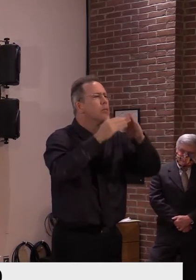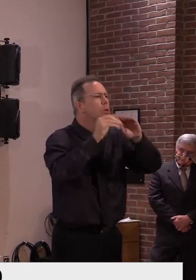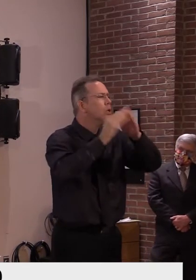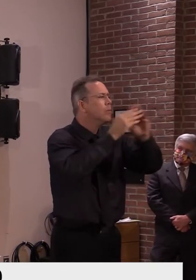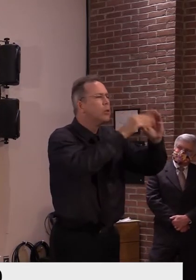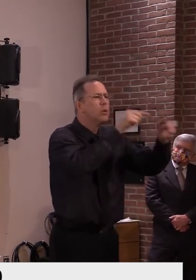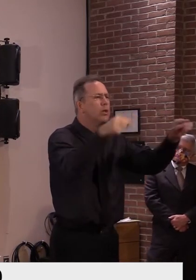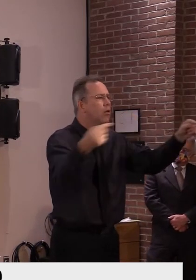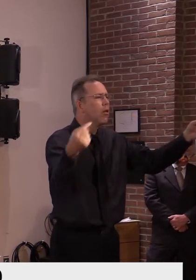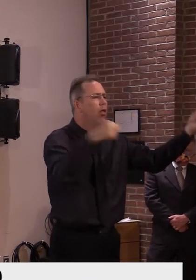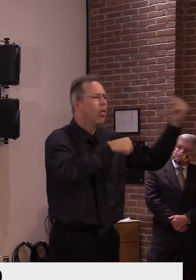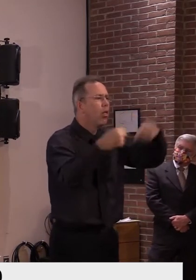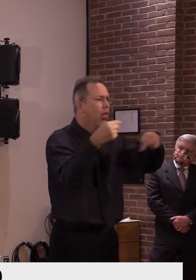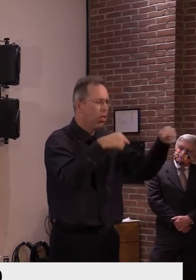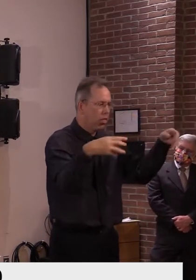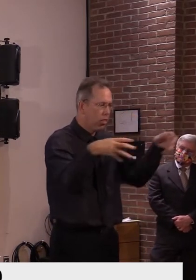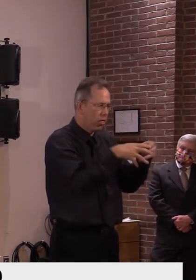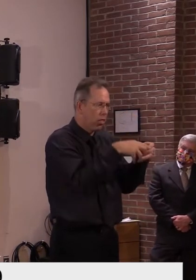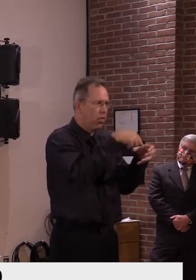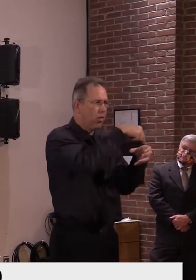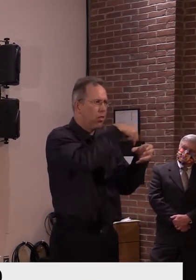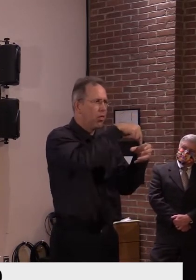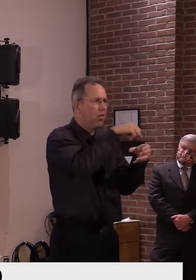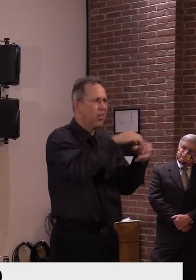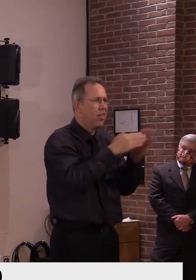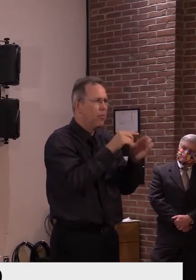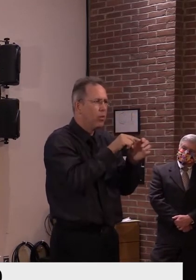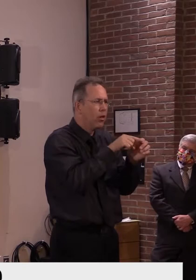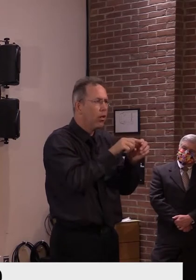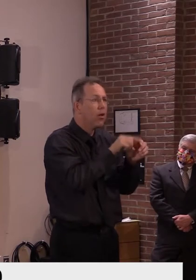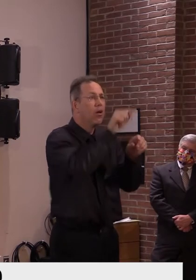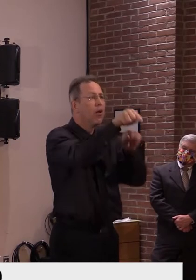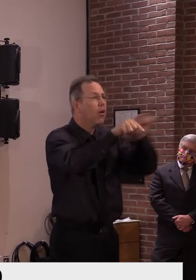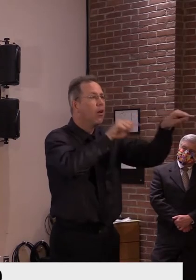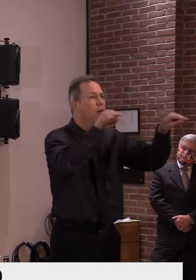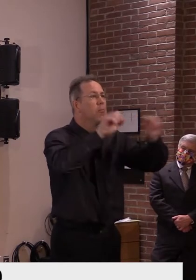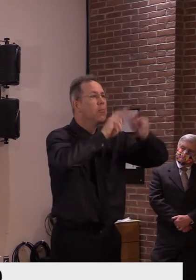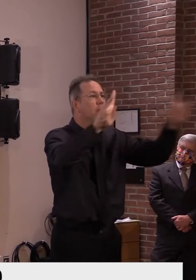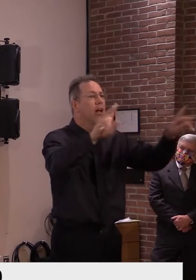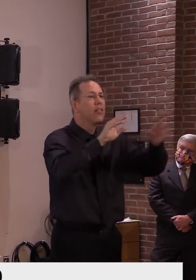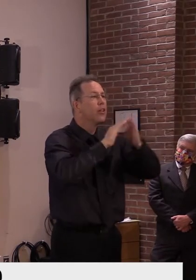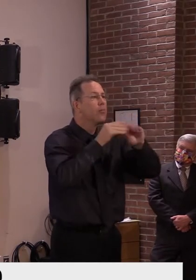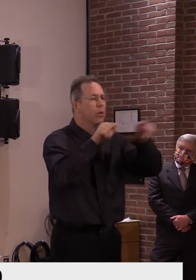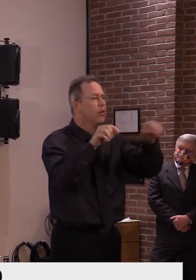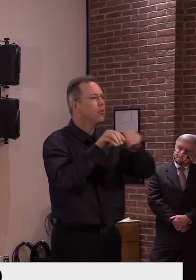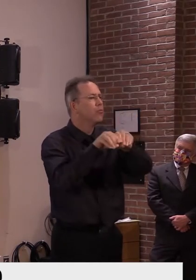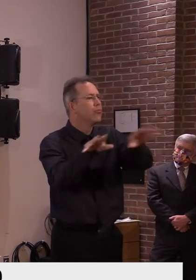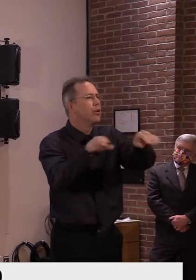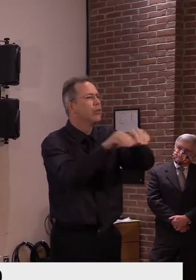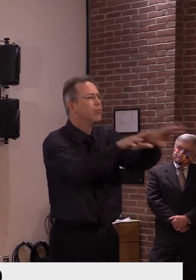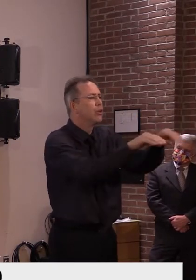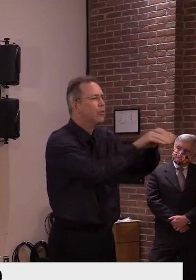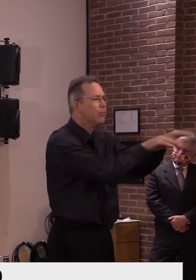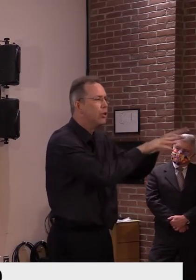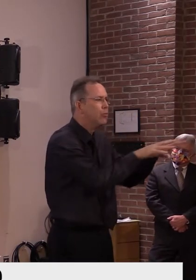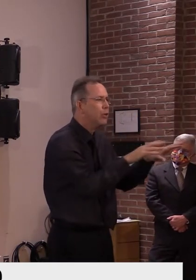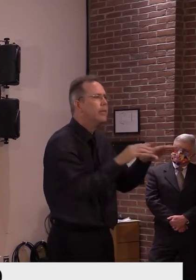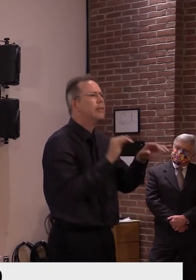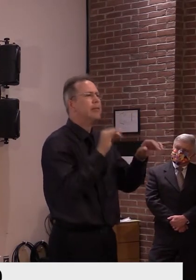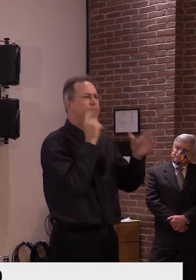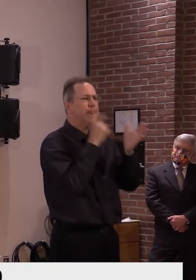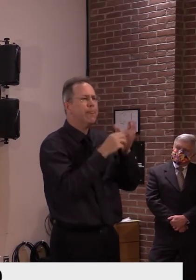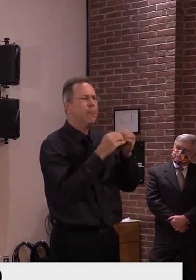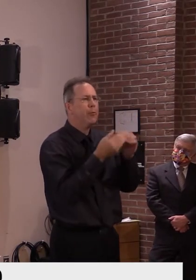crossing situations and geographic regions of the state. And there are several such events happening at